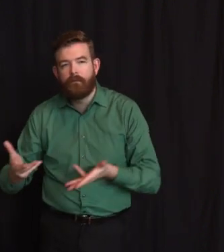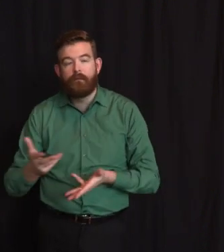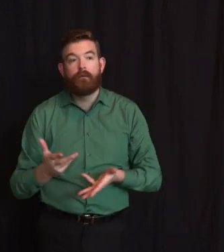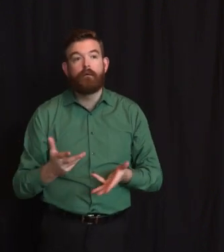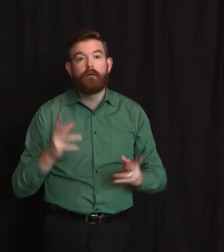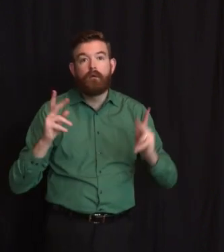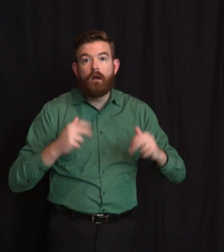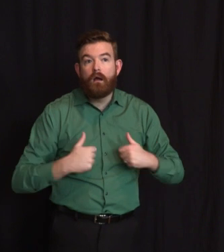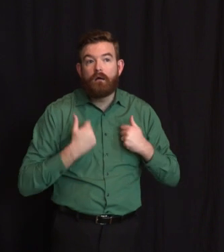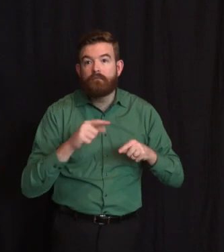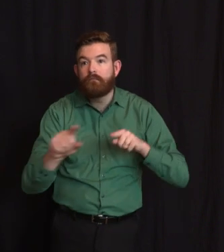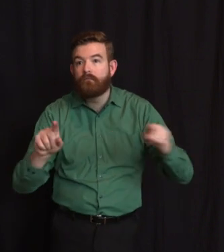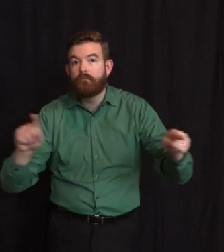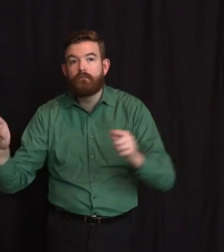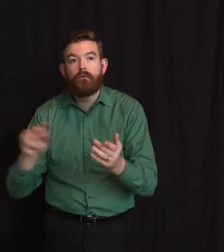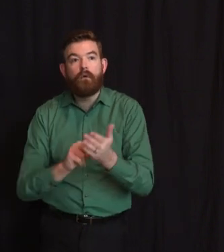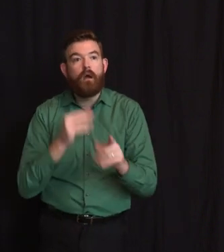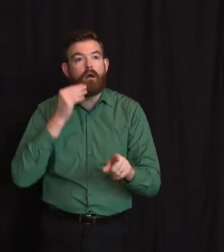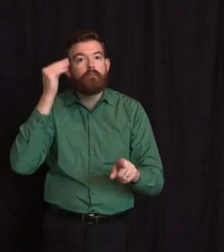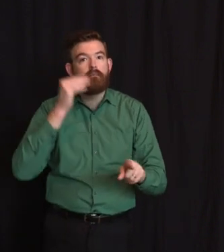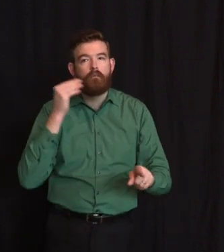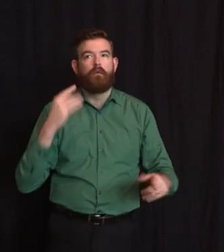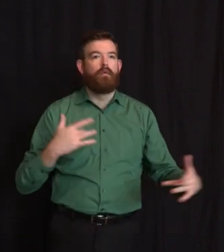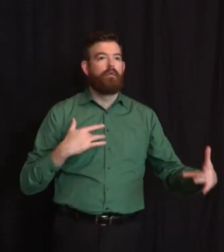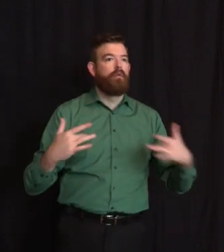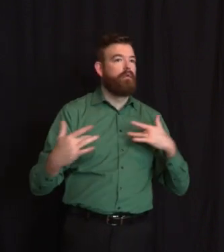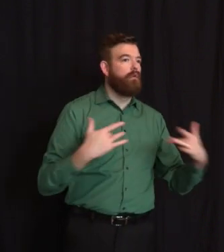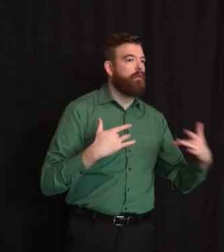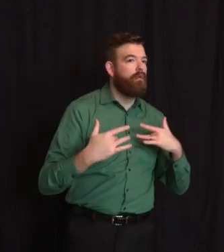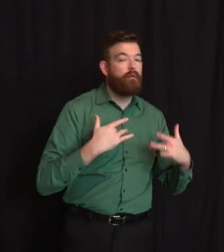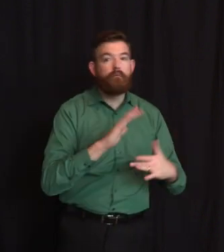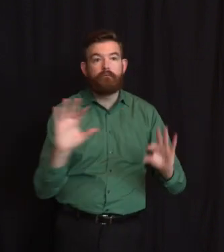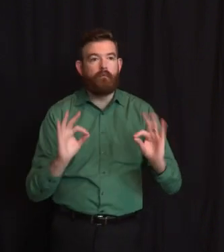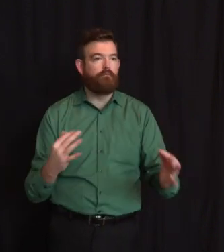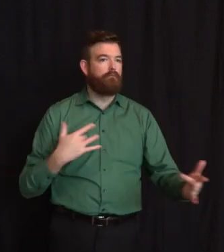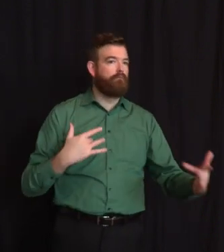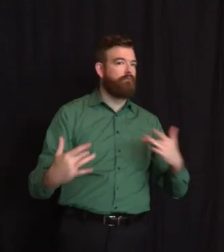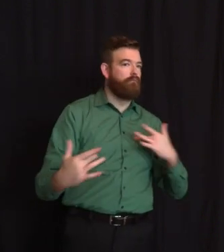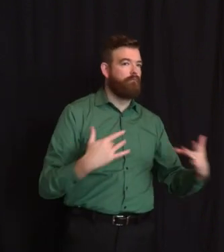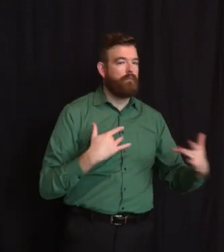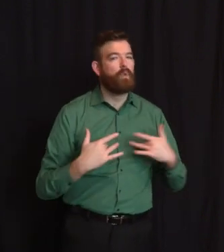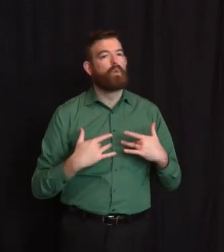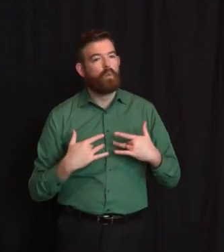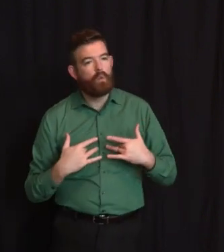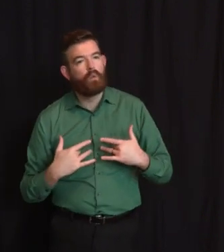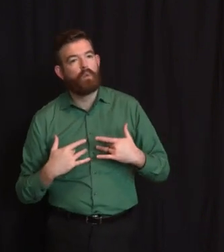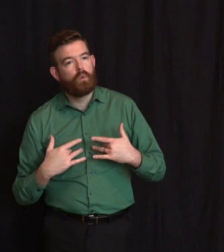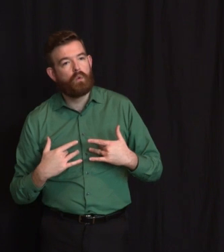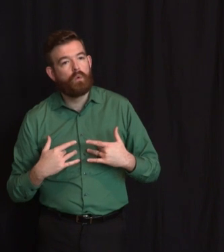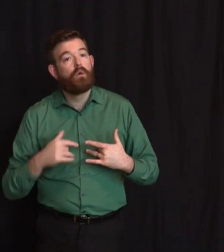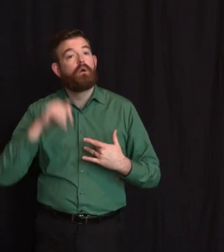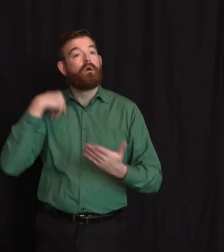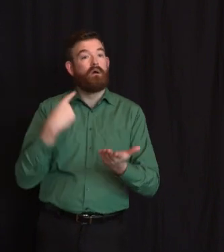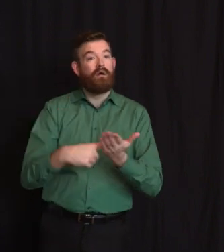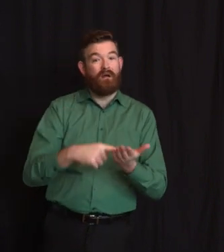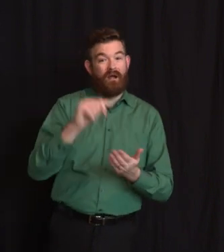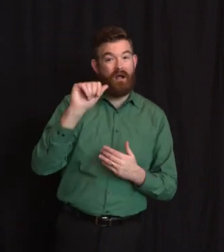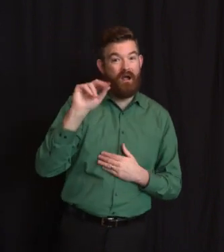surveyors are on site in Andover, as reported yesterday, along with our state surveyor. And our state surveyors